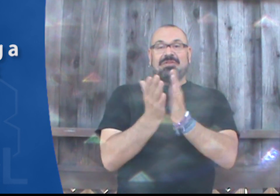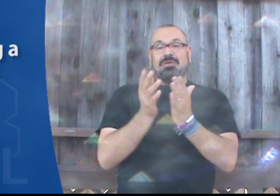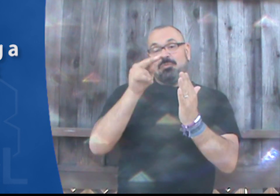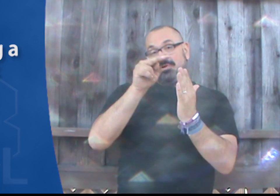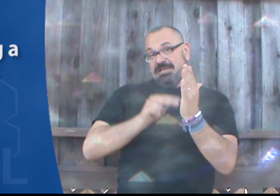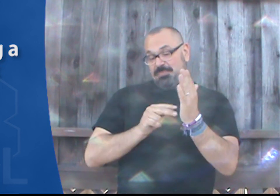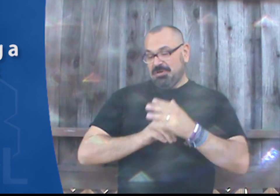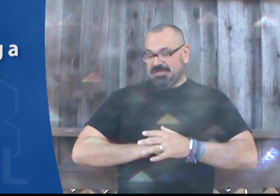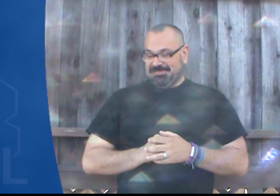Reading a book.